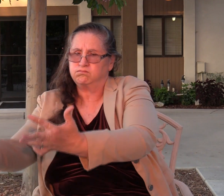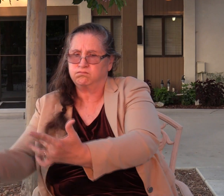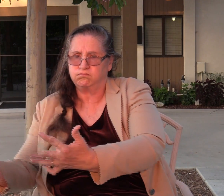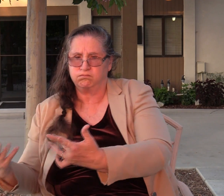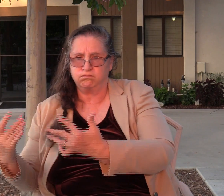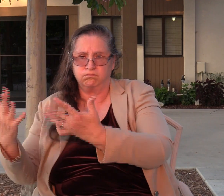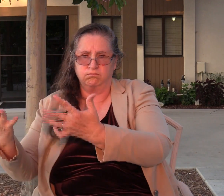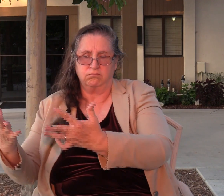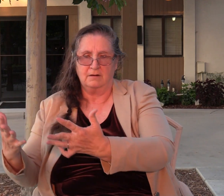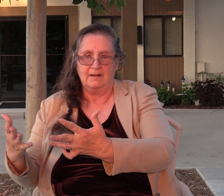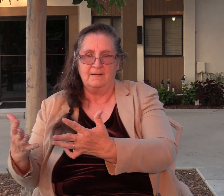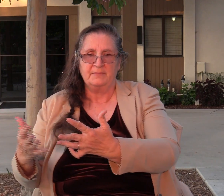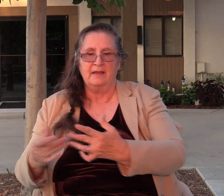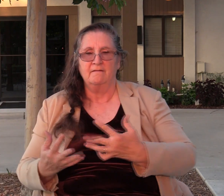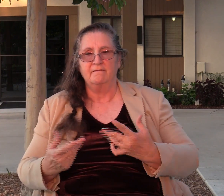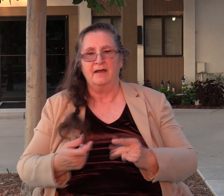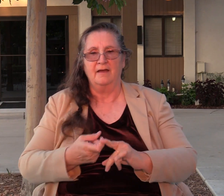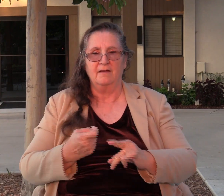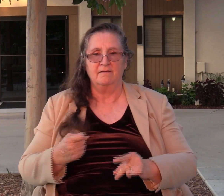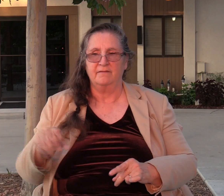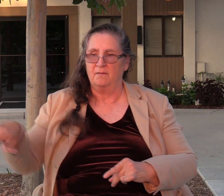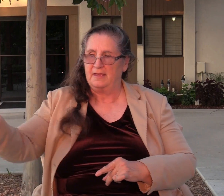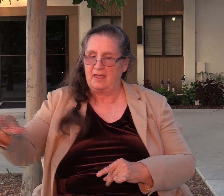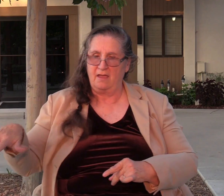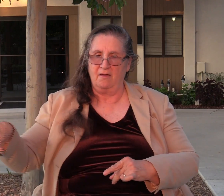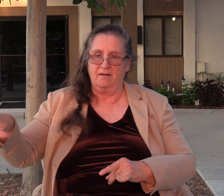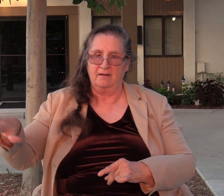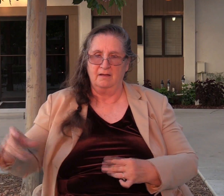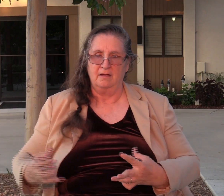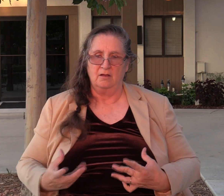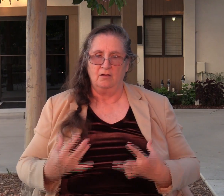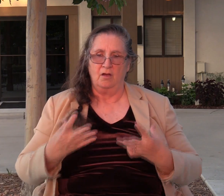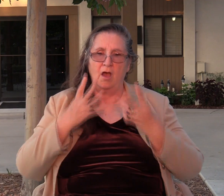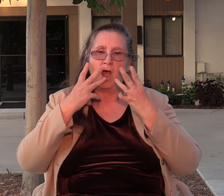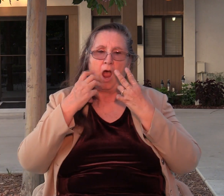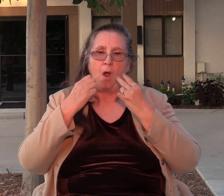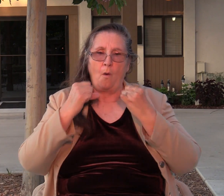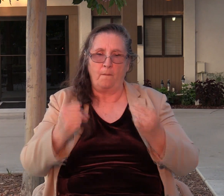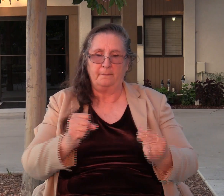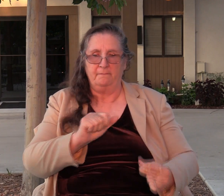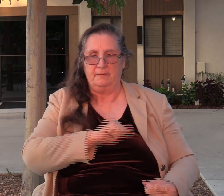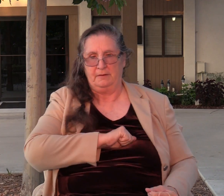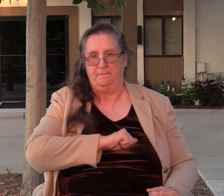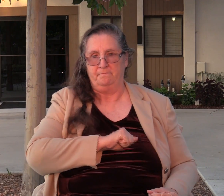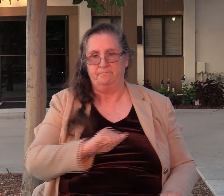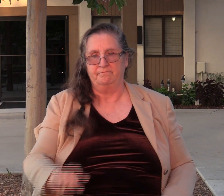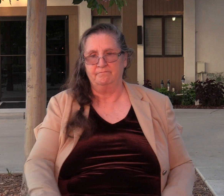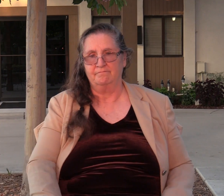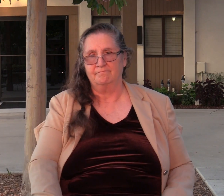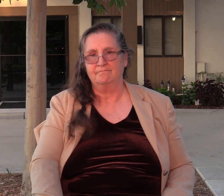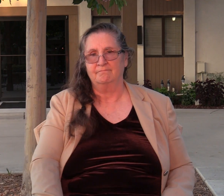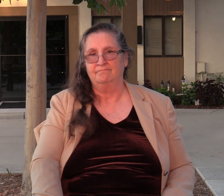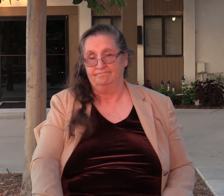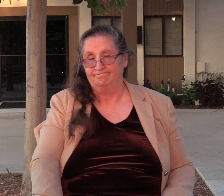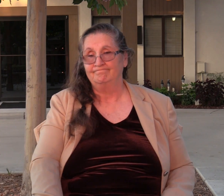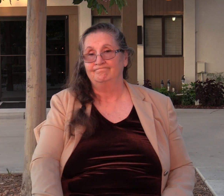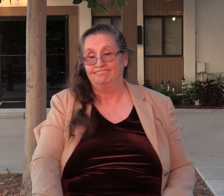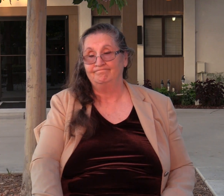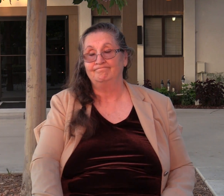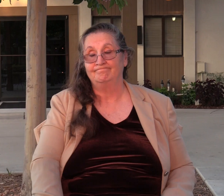men of Shechem and from Beth Milo and devour Abimelech. So, if